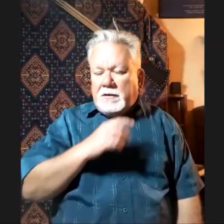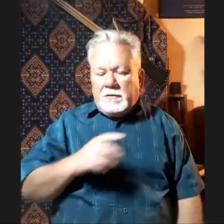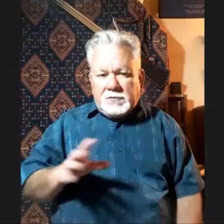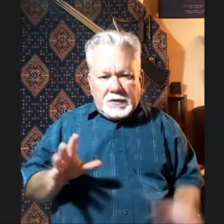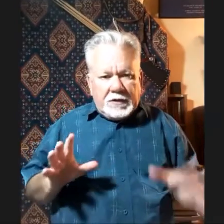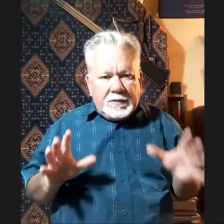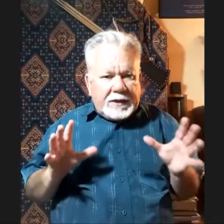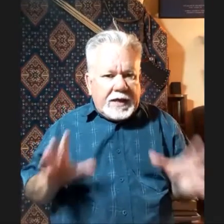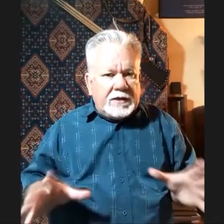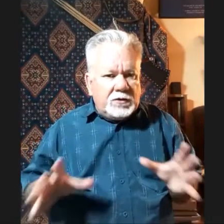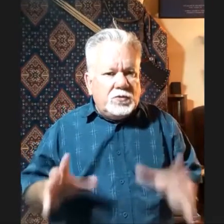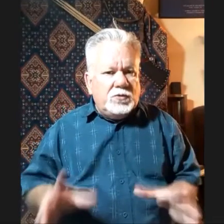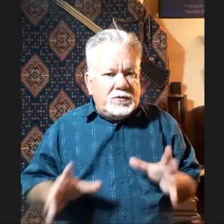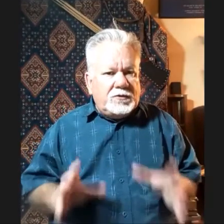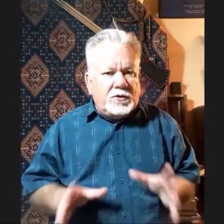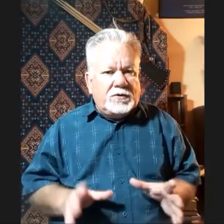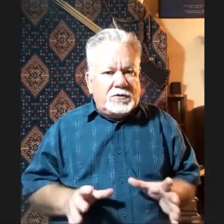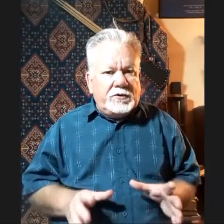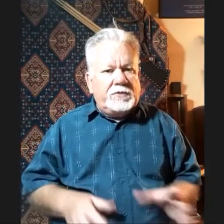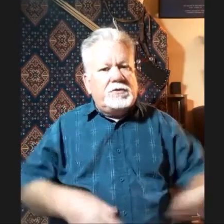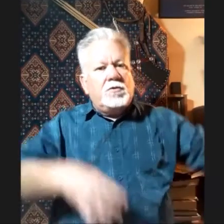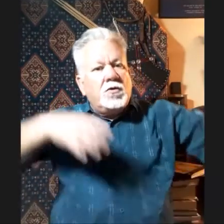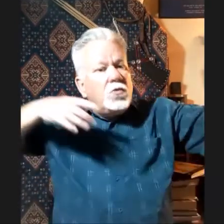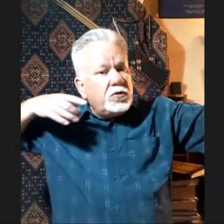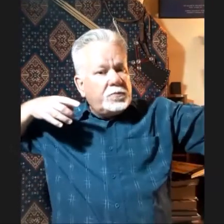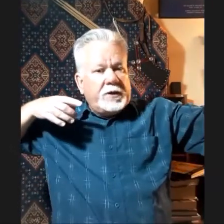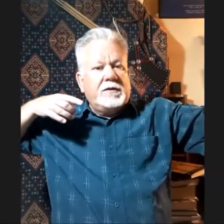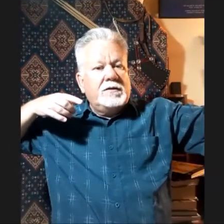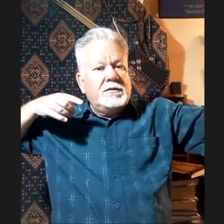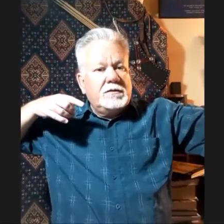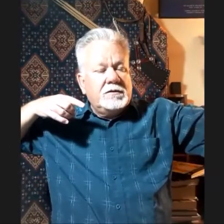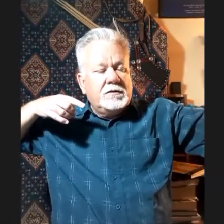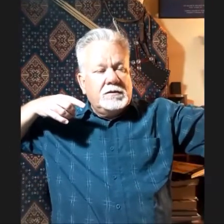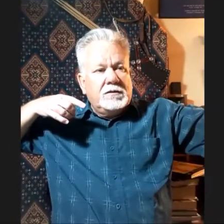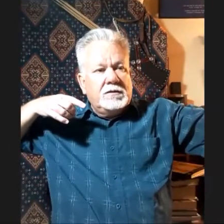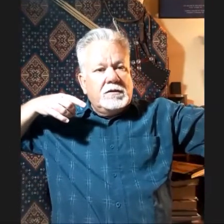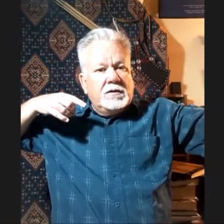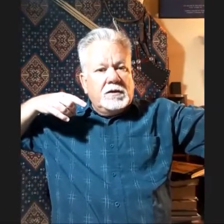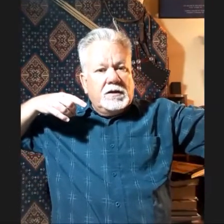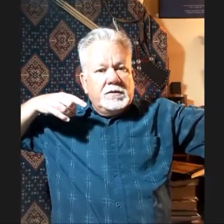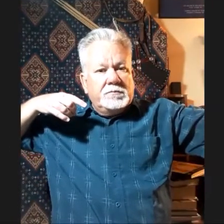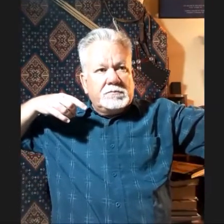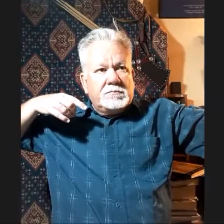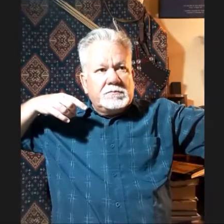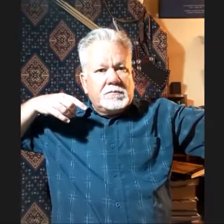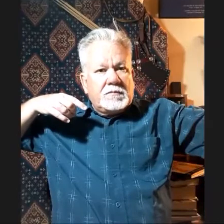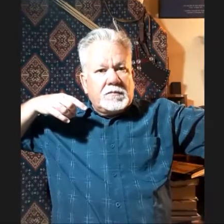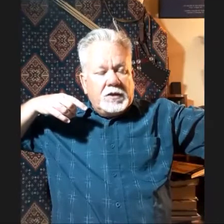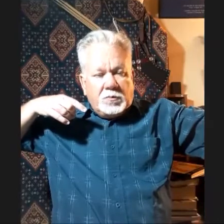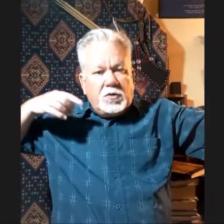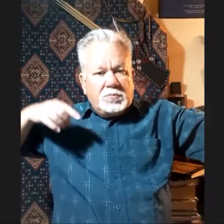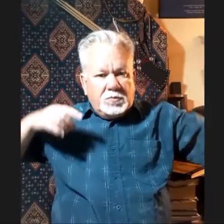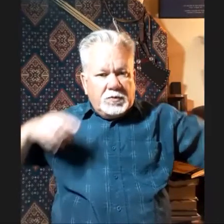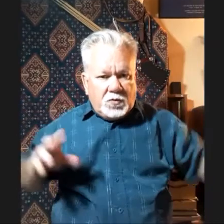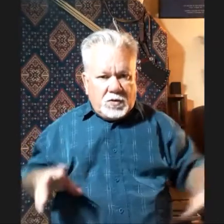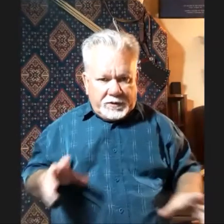So they, they had a good solid seat. So on horseback, they were probably quite,